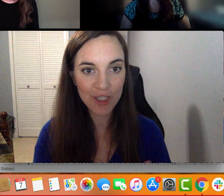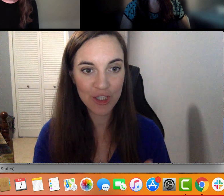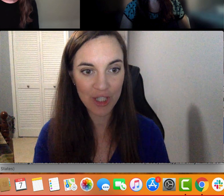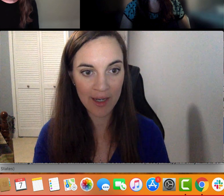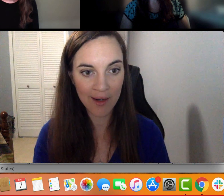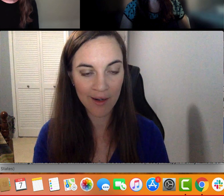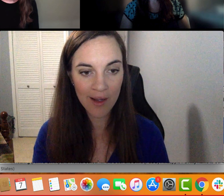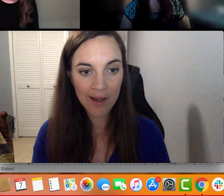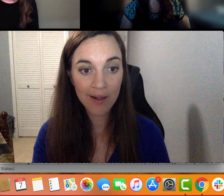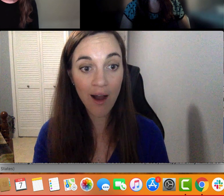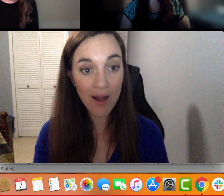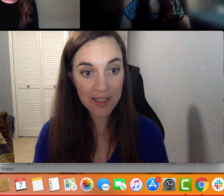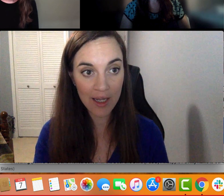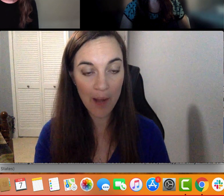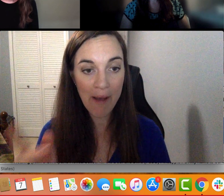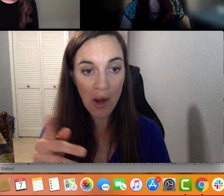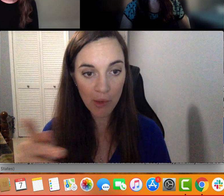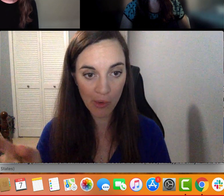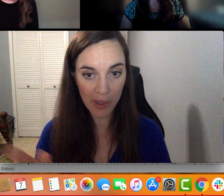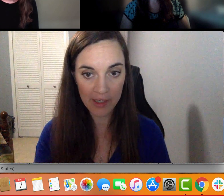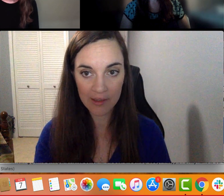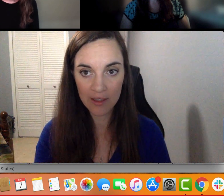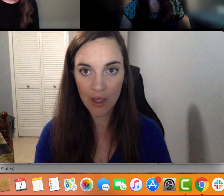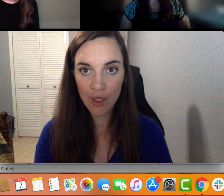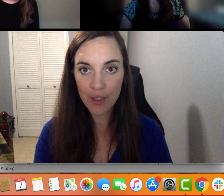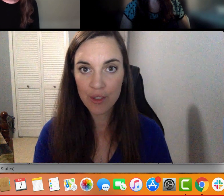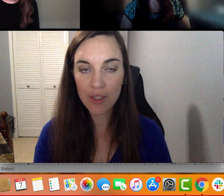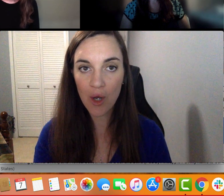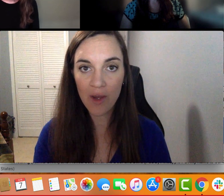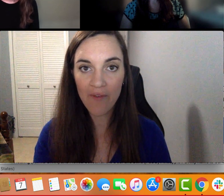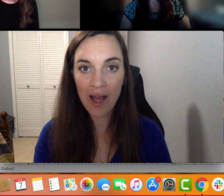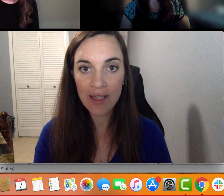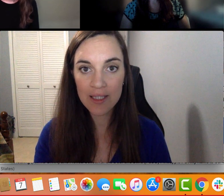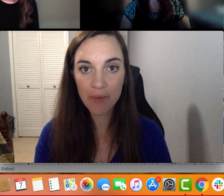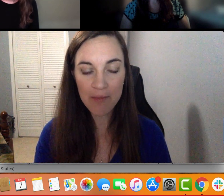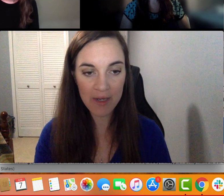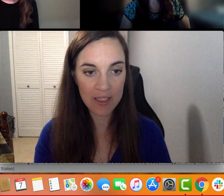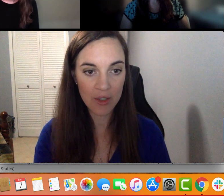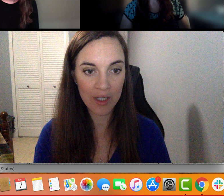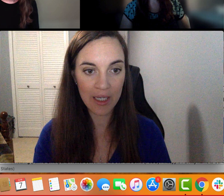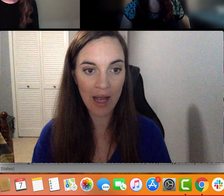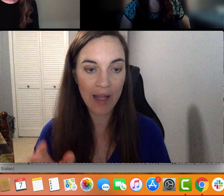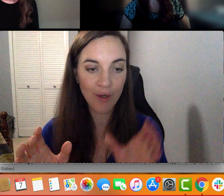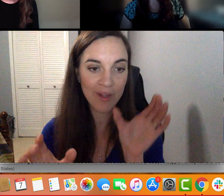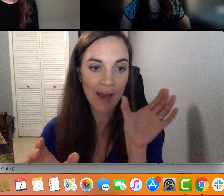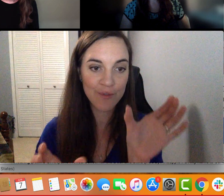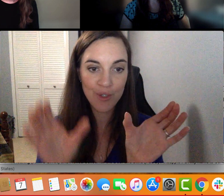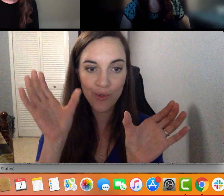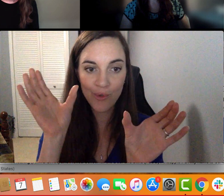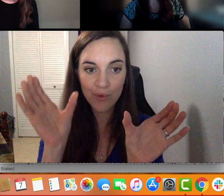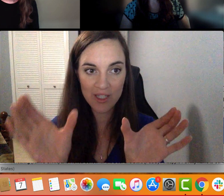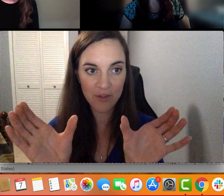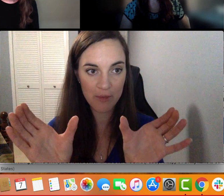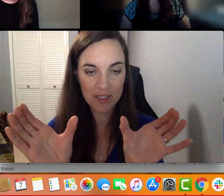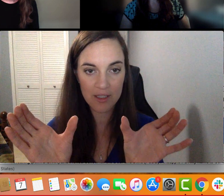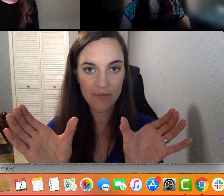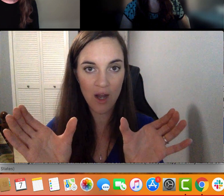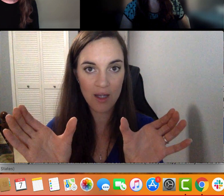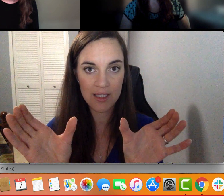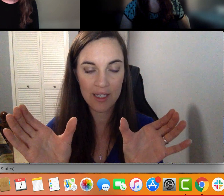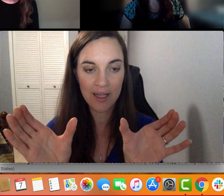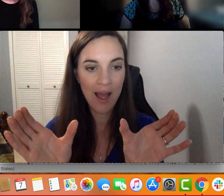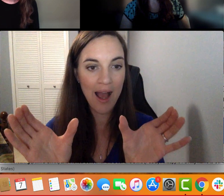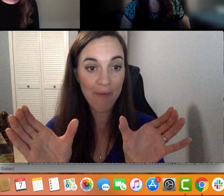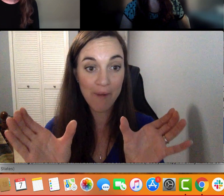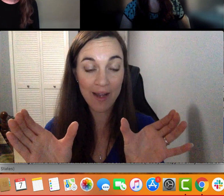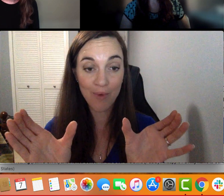also want to share content, a PowerPoint. So if I split my screen, I can only have two different pieces of